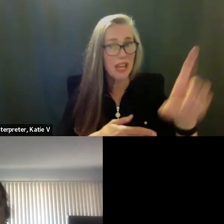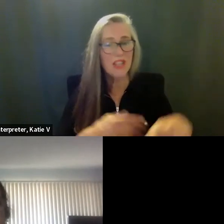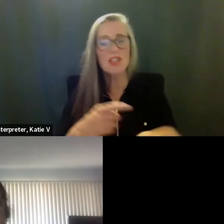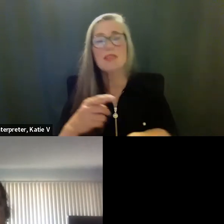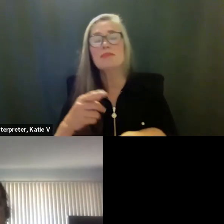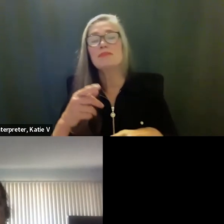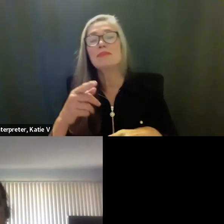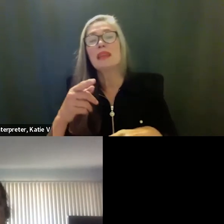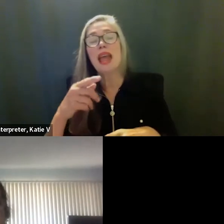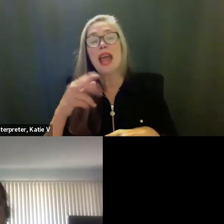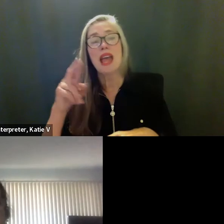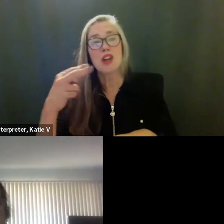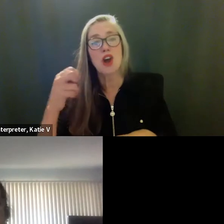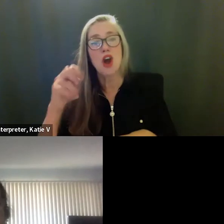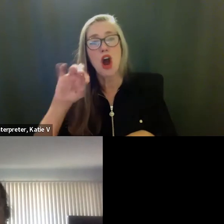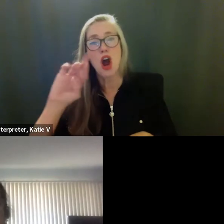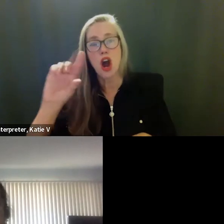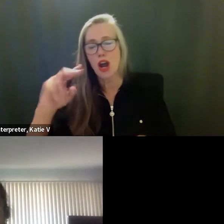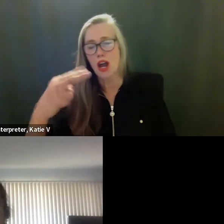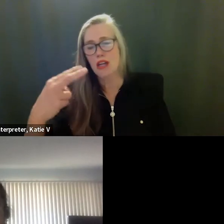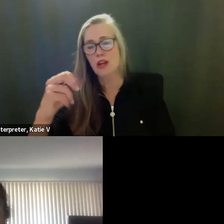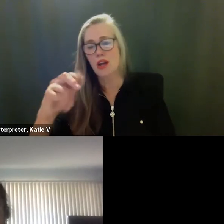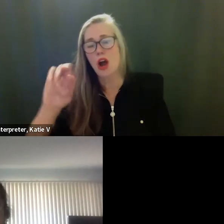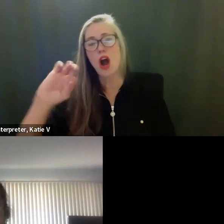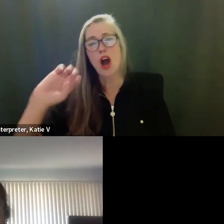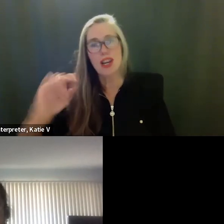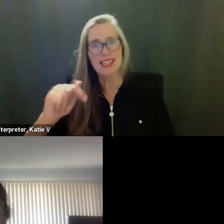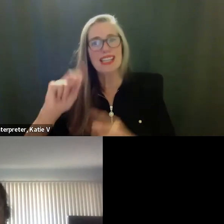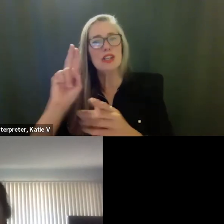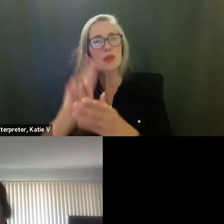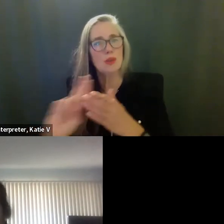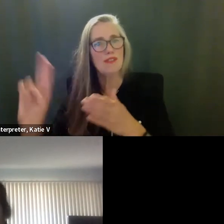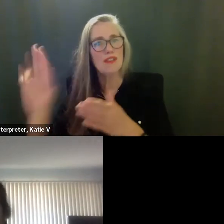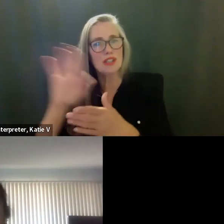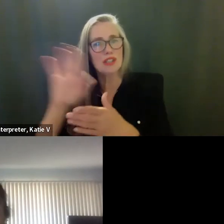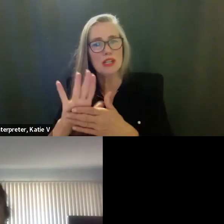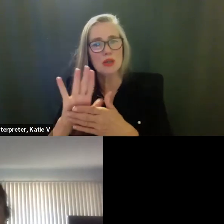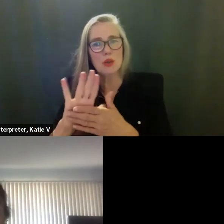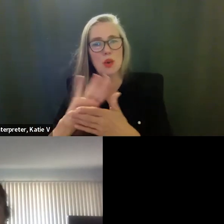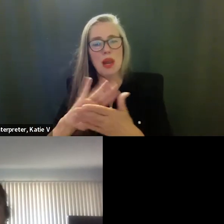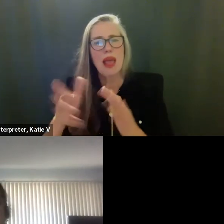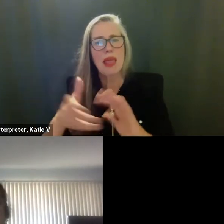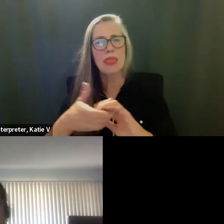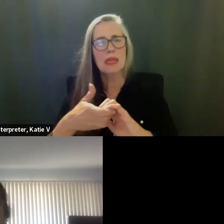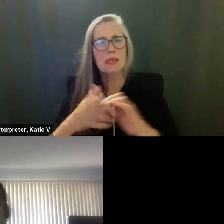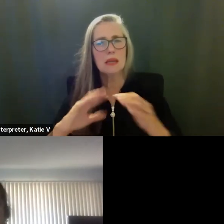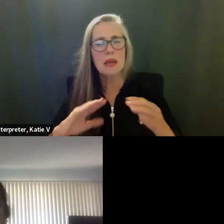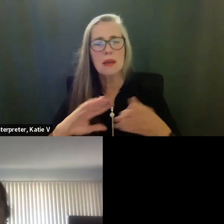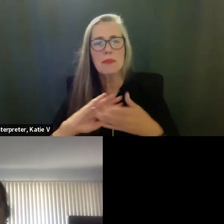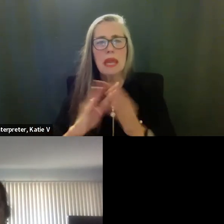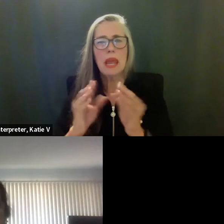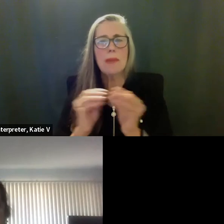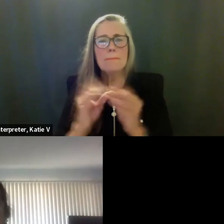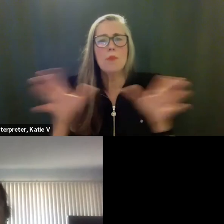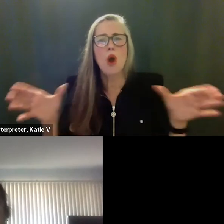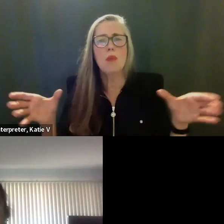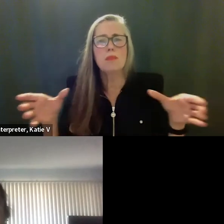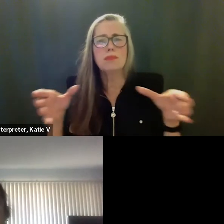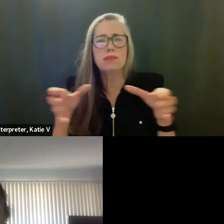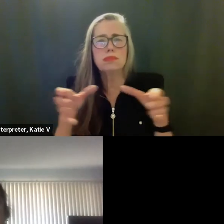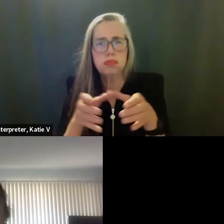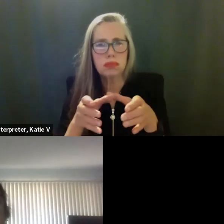The partnership grew and developed into a more cohesive collaborative